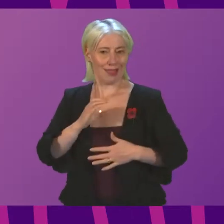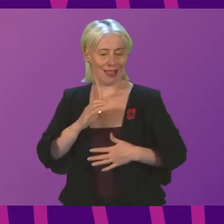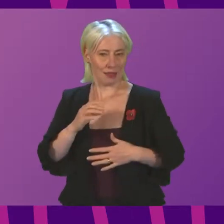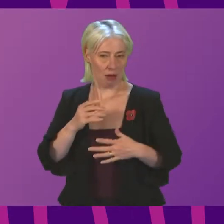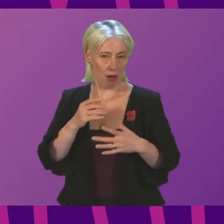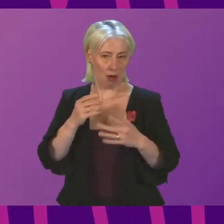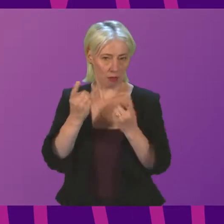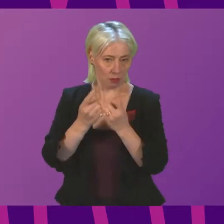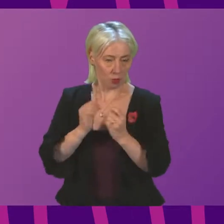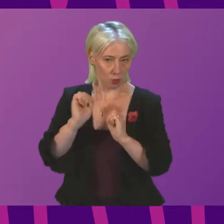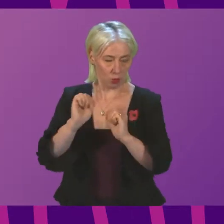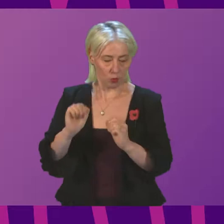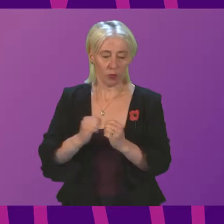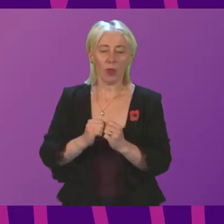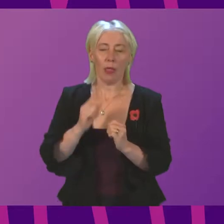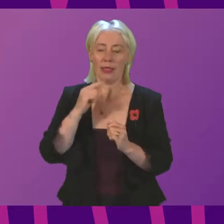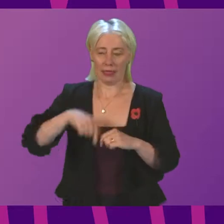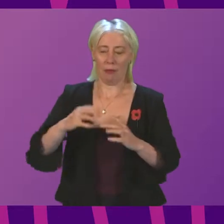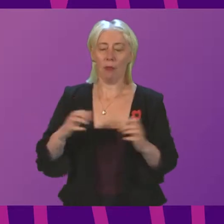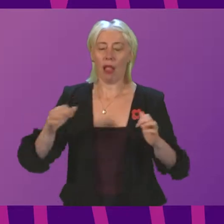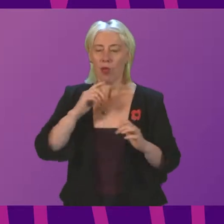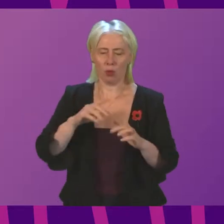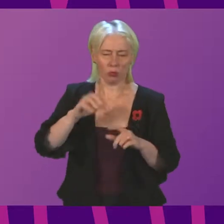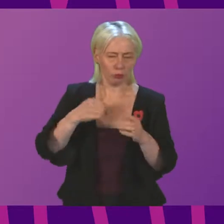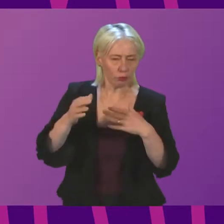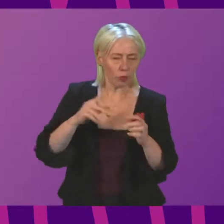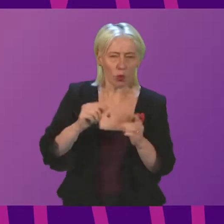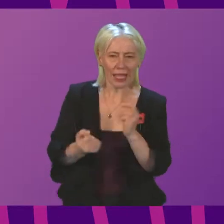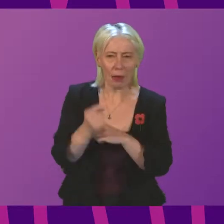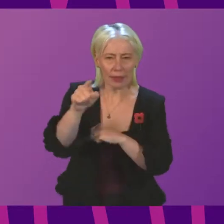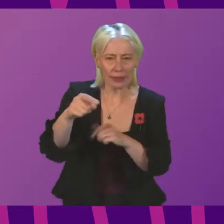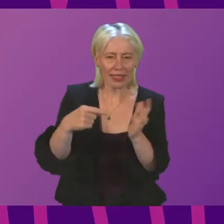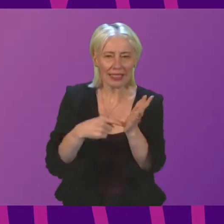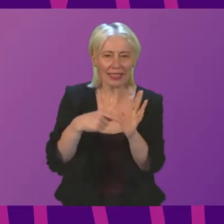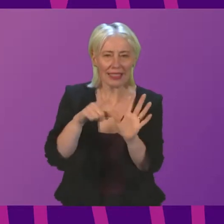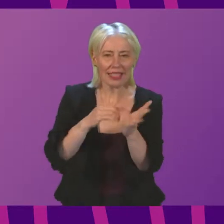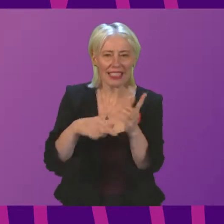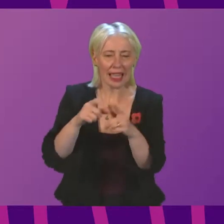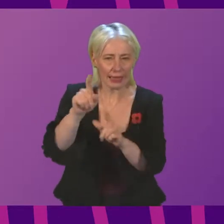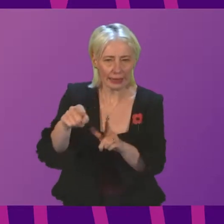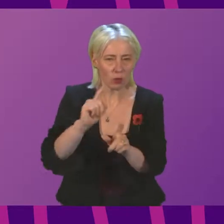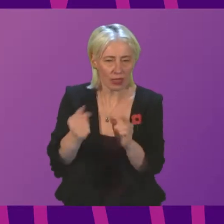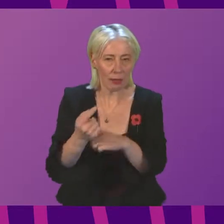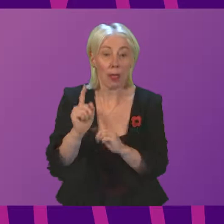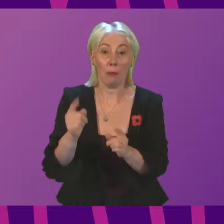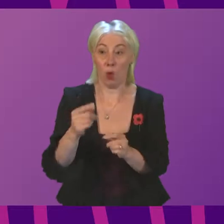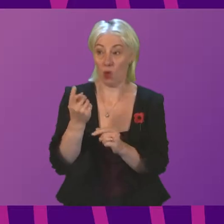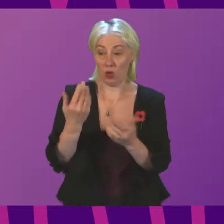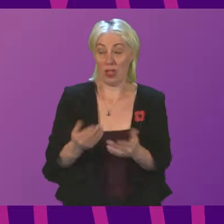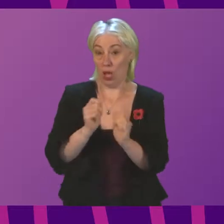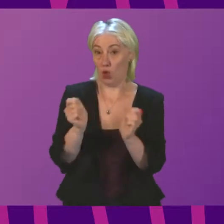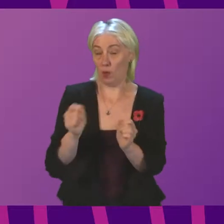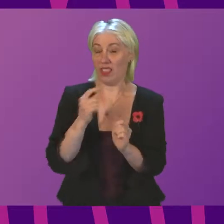Parliament that she would act on the unfolding crisis. Instead, as reported in The Courier this morning, a further resignation of a senior